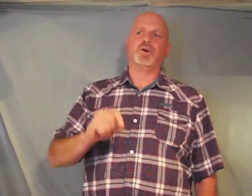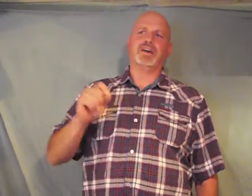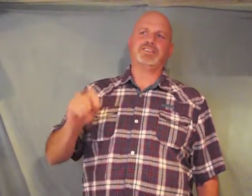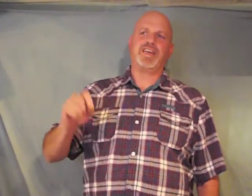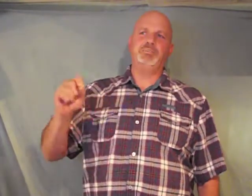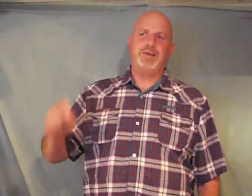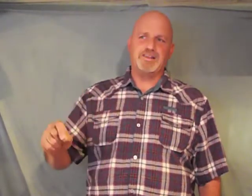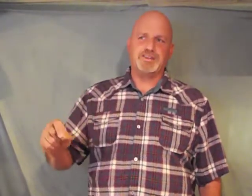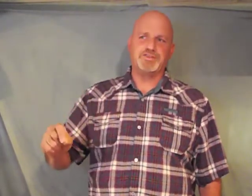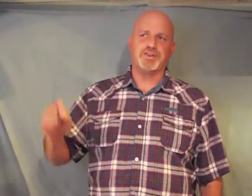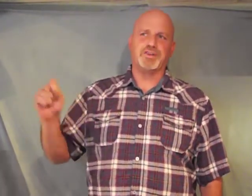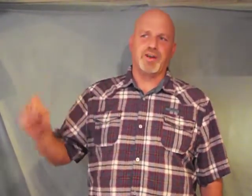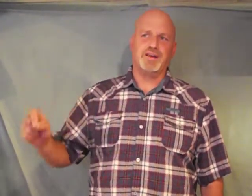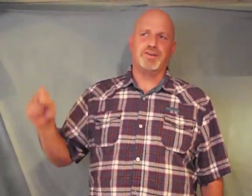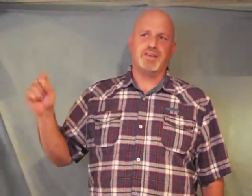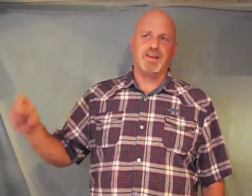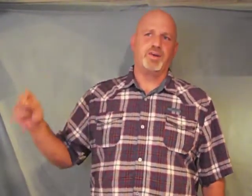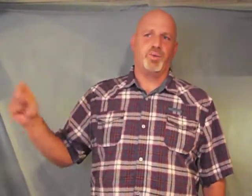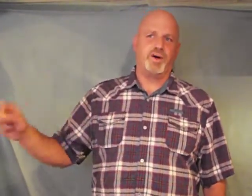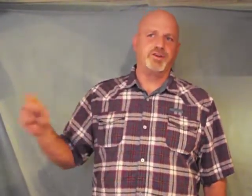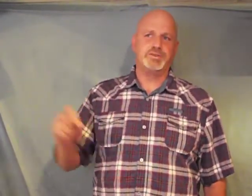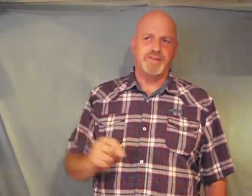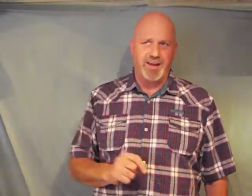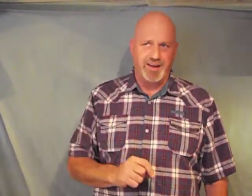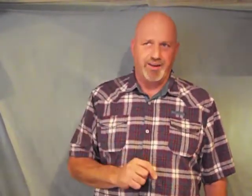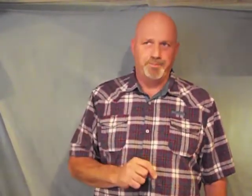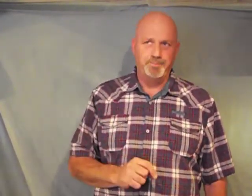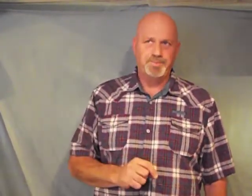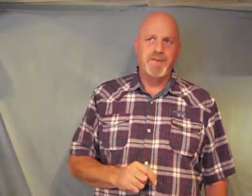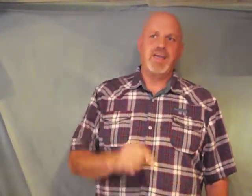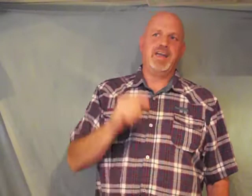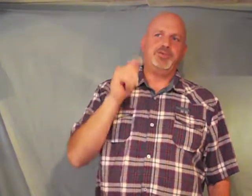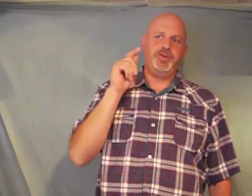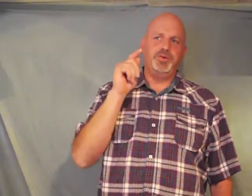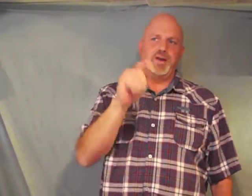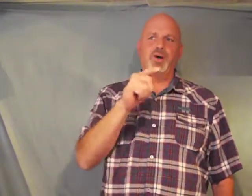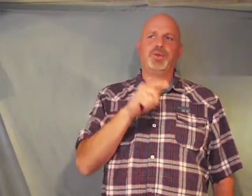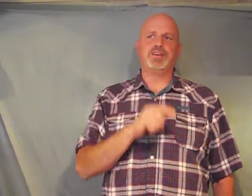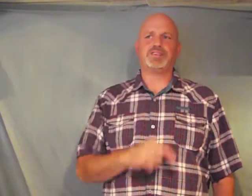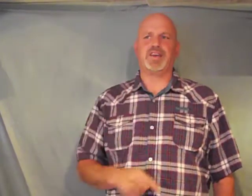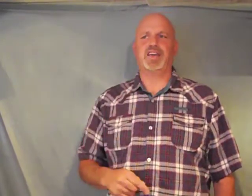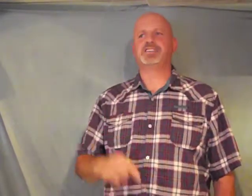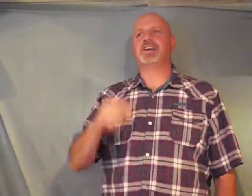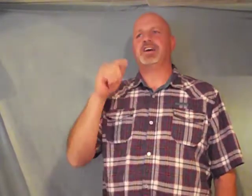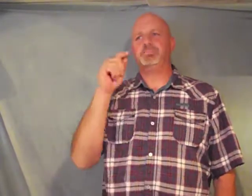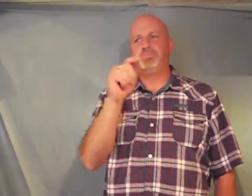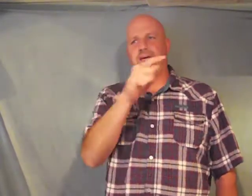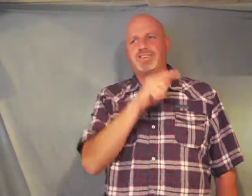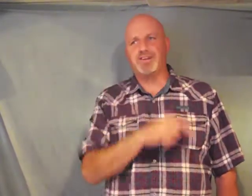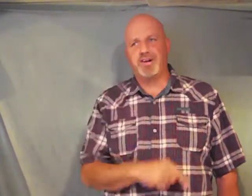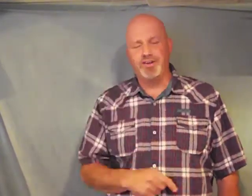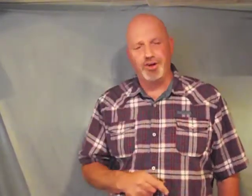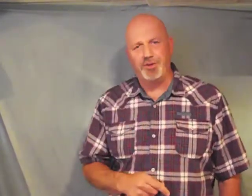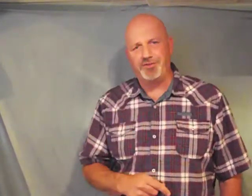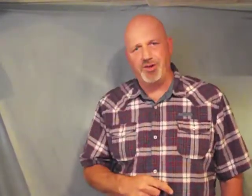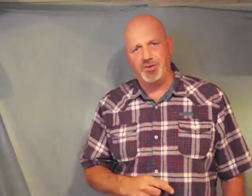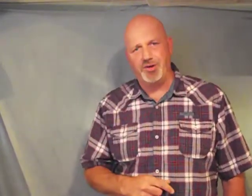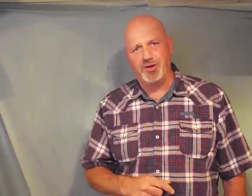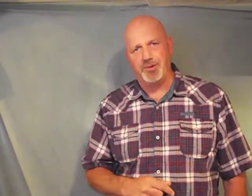is a messenger greater than the one who sent him if you know these things blessed are you if you do them